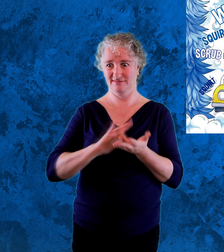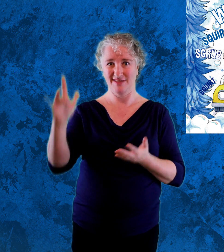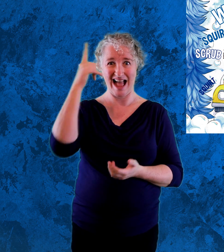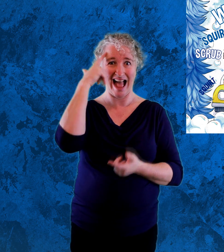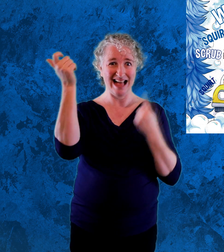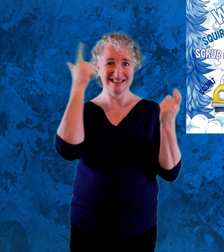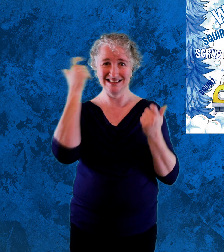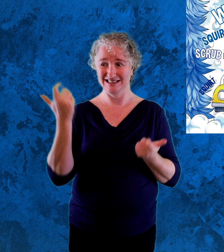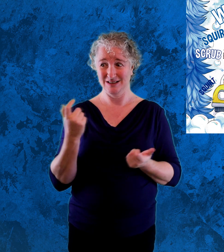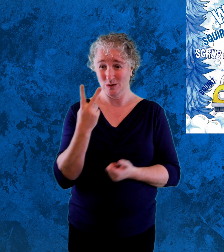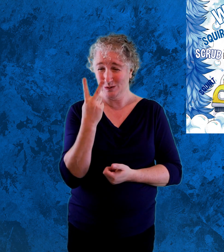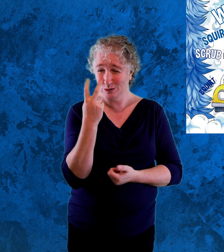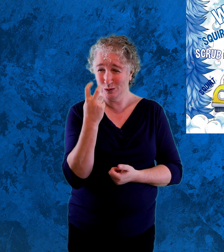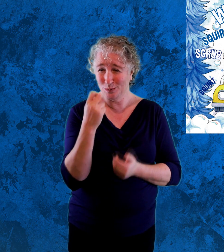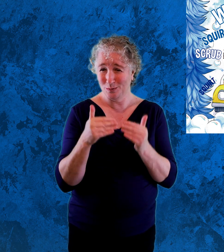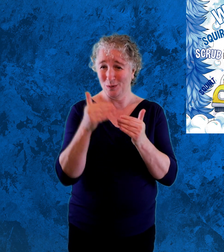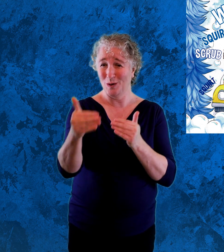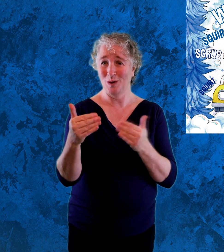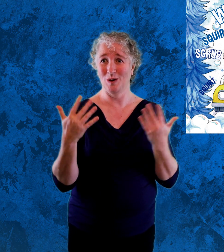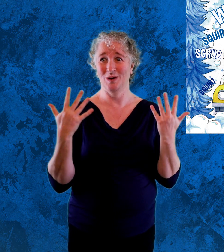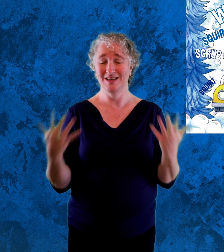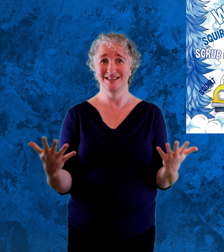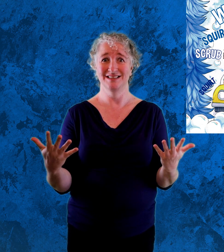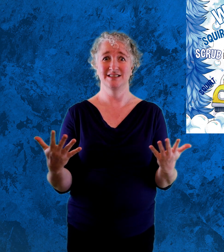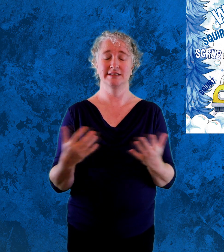I'm out of ideas, Bandit, and there's two days to go.